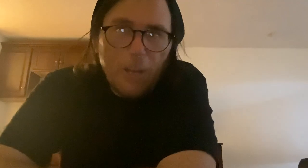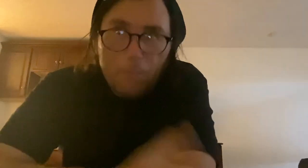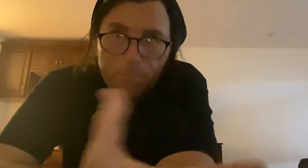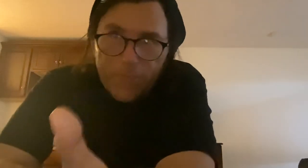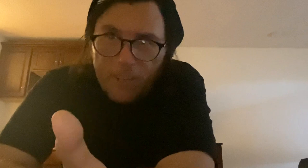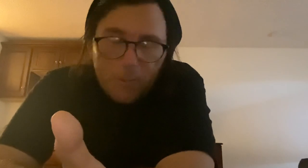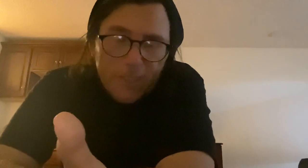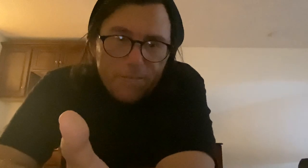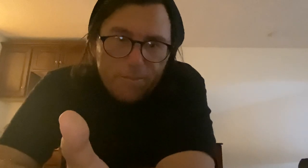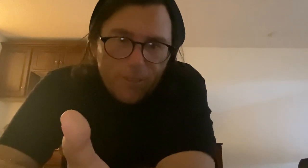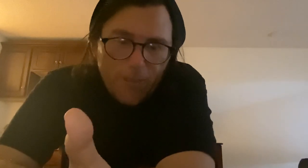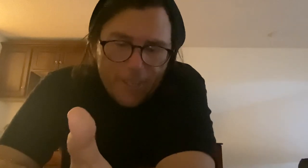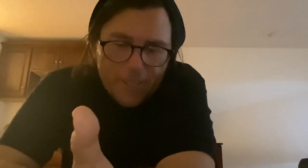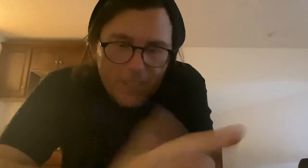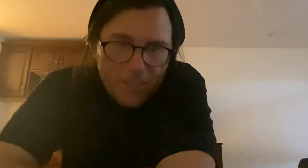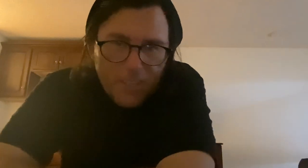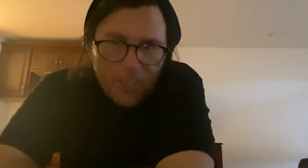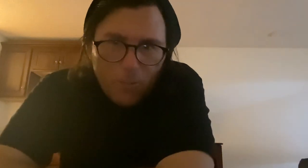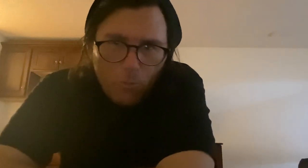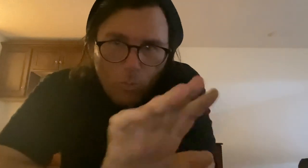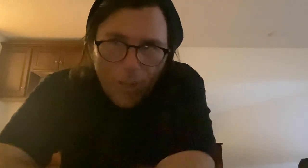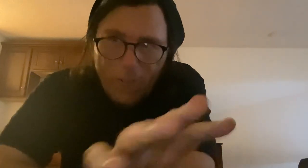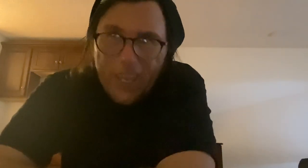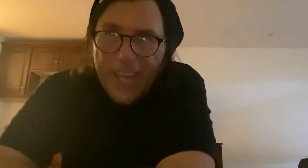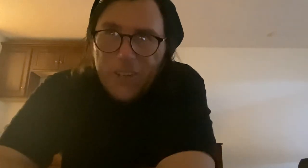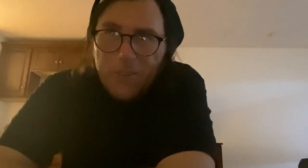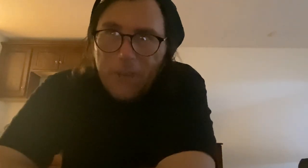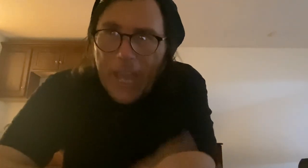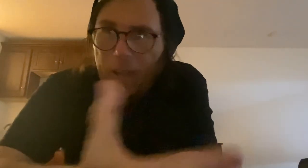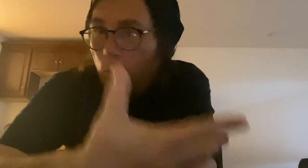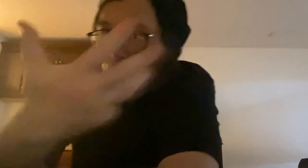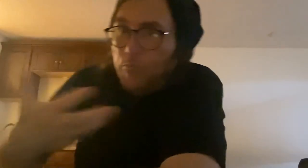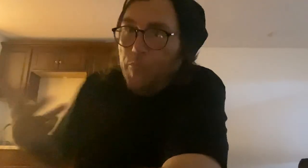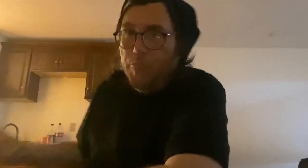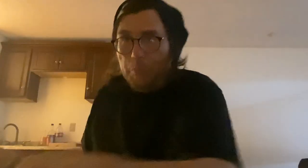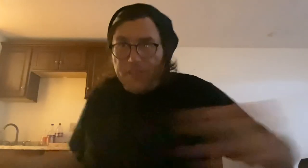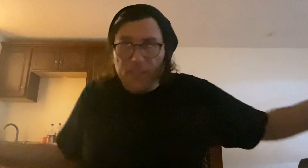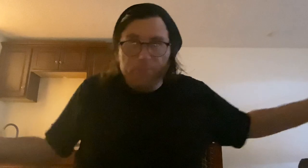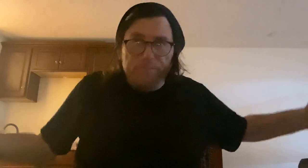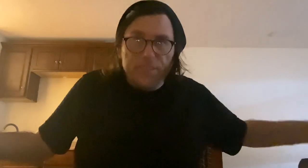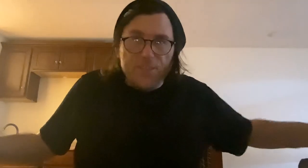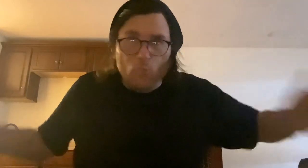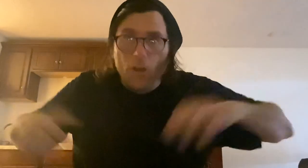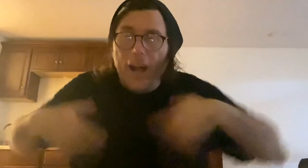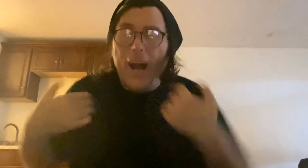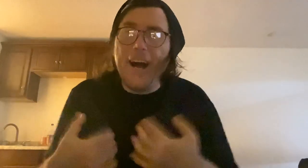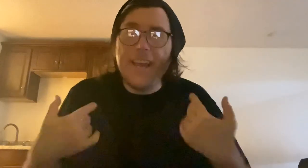Now what I'm going to do is kind of tell you what you can do and basically this is what I